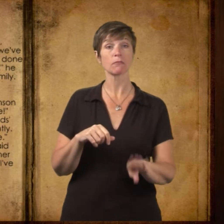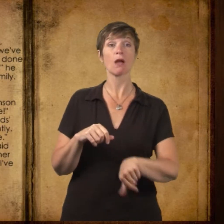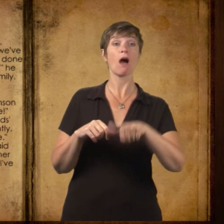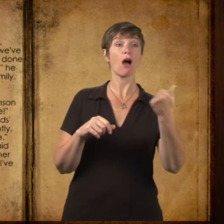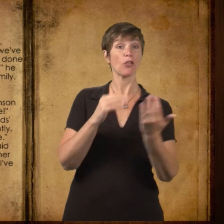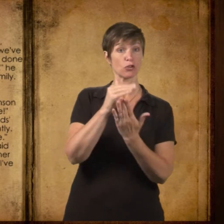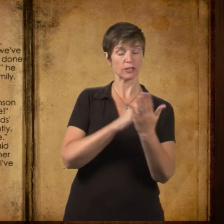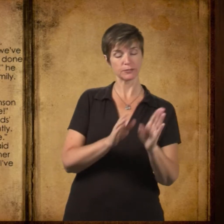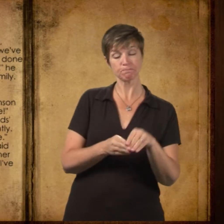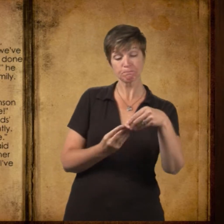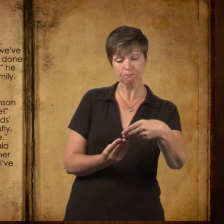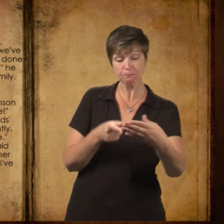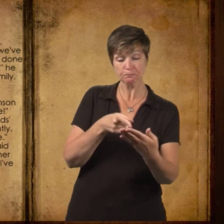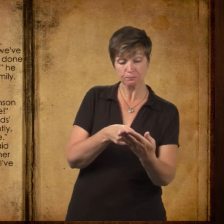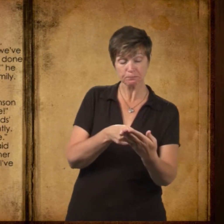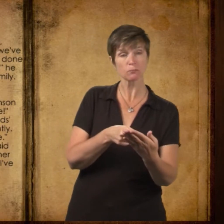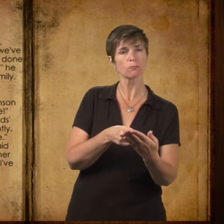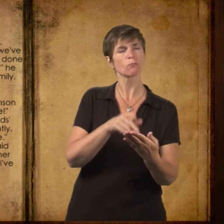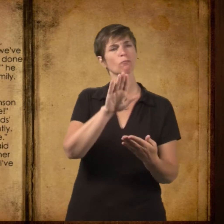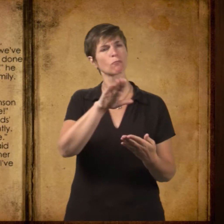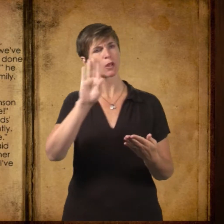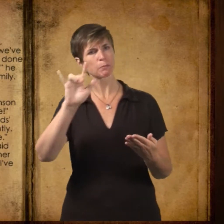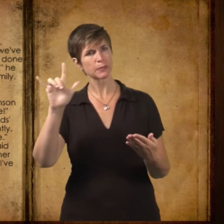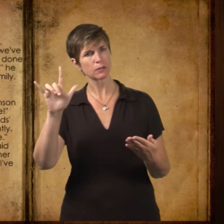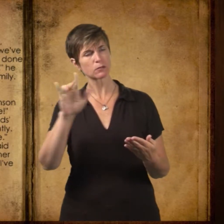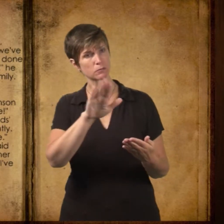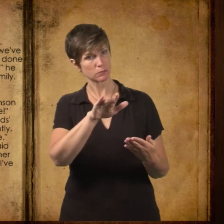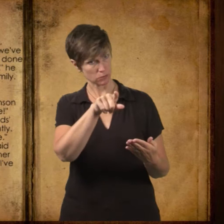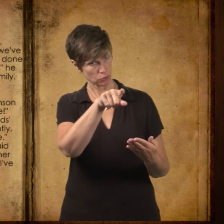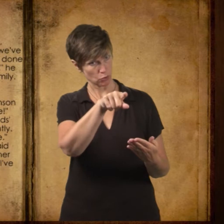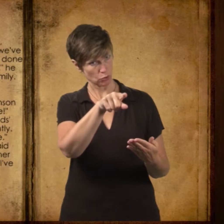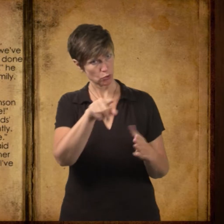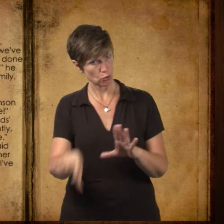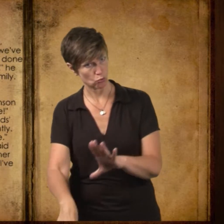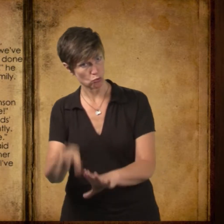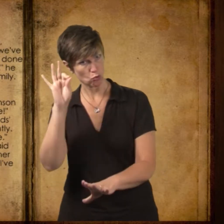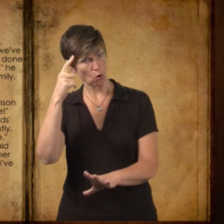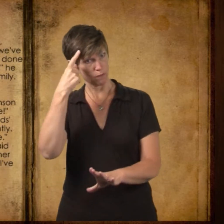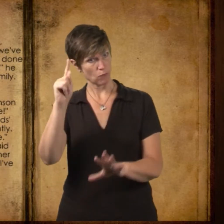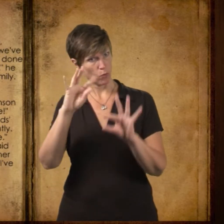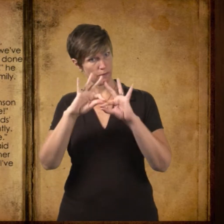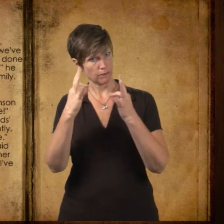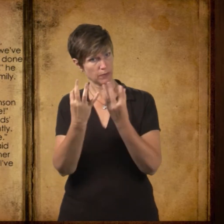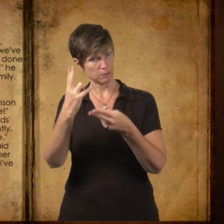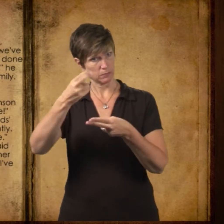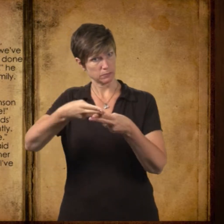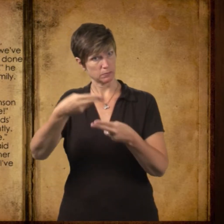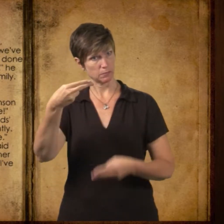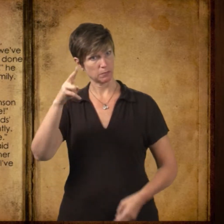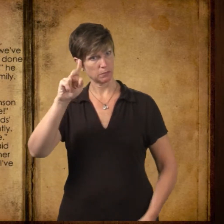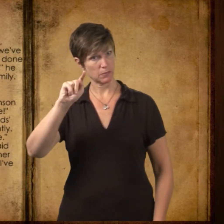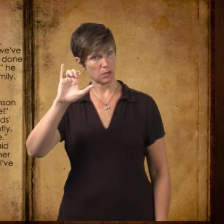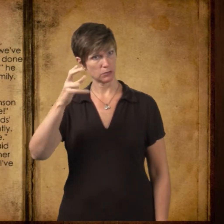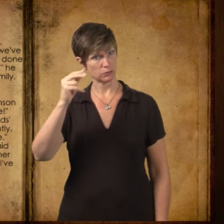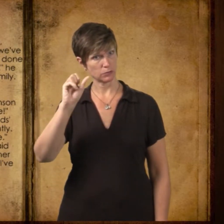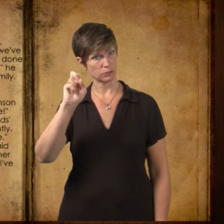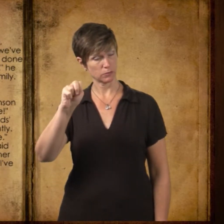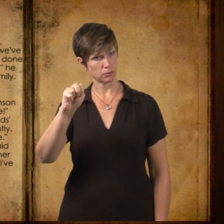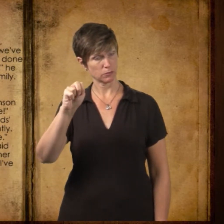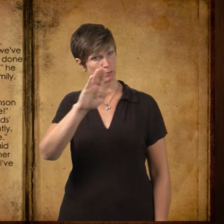He consulted his next list. Bill, he said, you draw for the Hutchinson family. You got any other households in